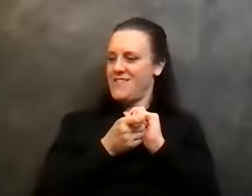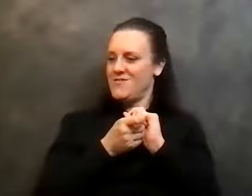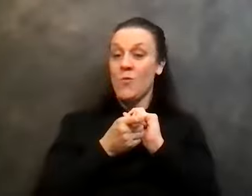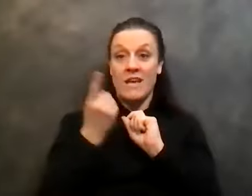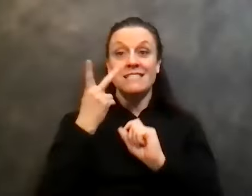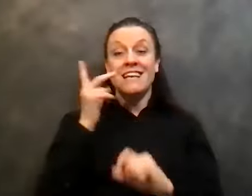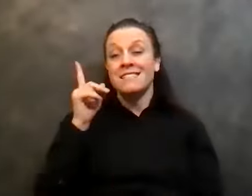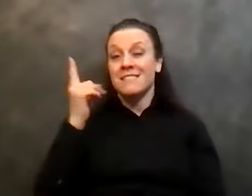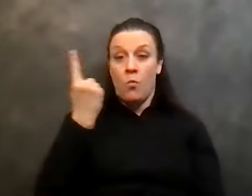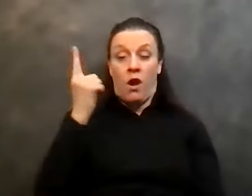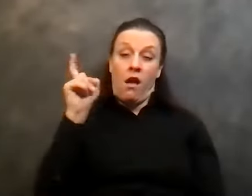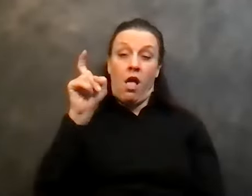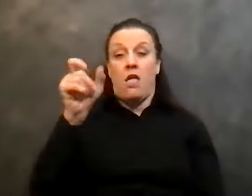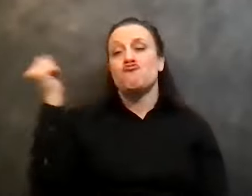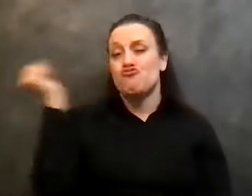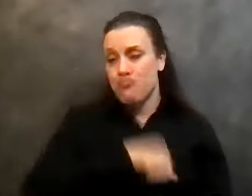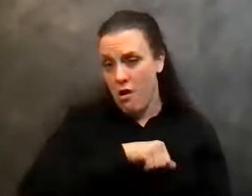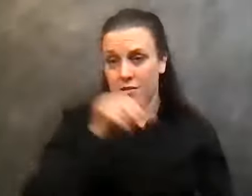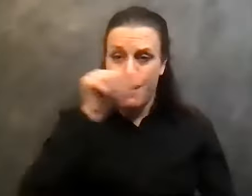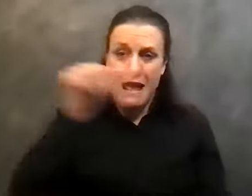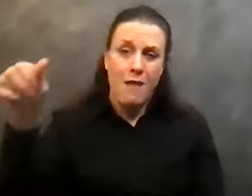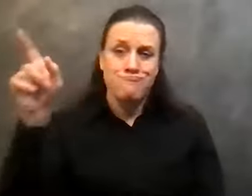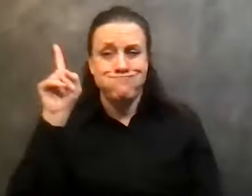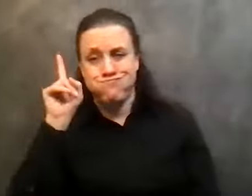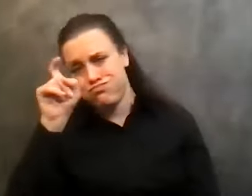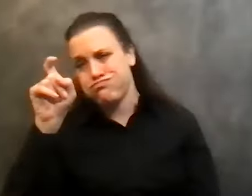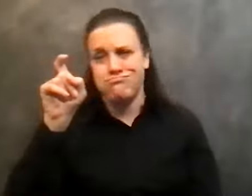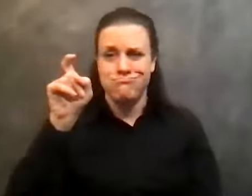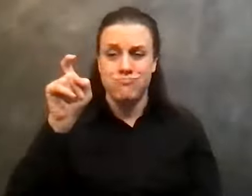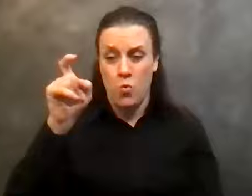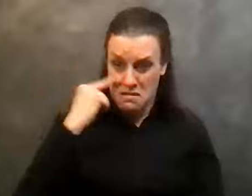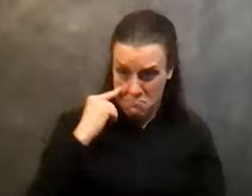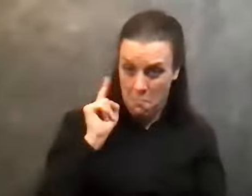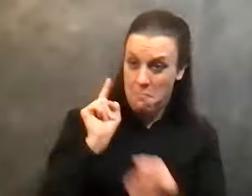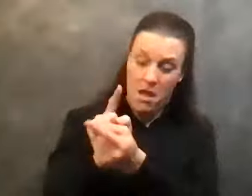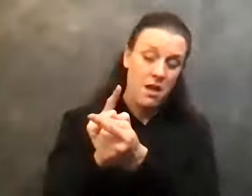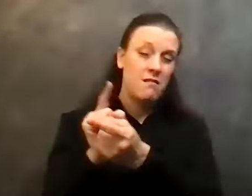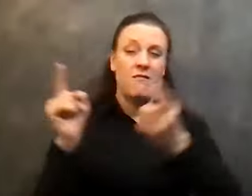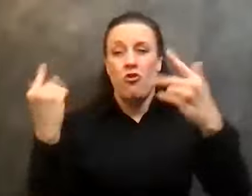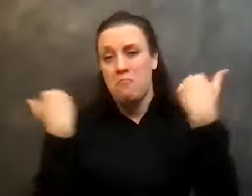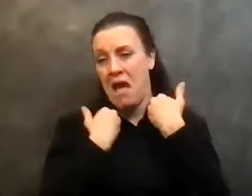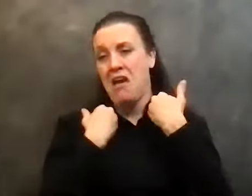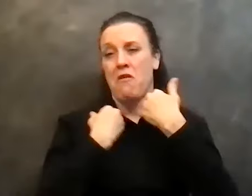rooms of Alcoholics Anonymous, absolutely, absolutely bankrupt in every way they can be bankrupt.